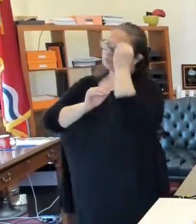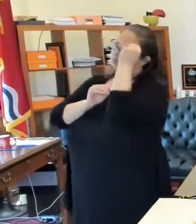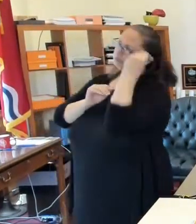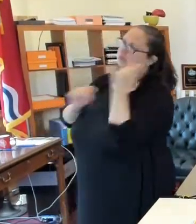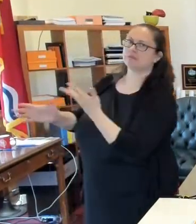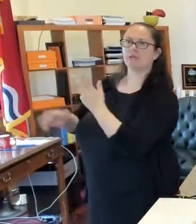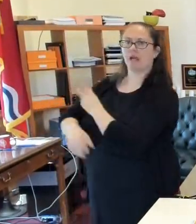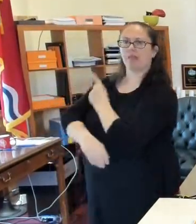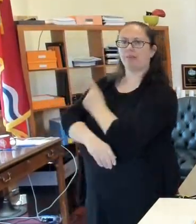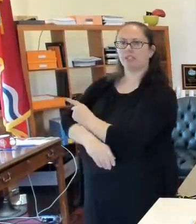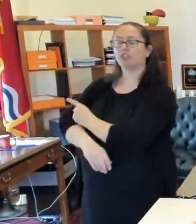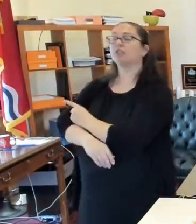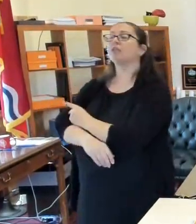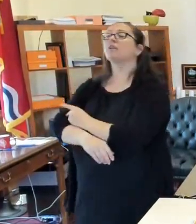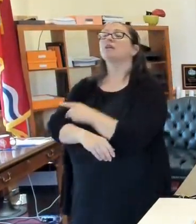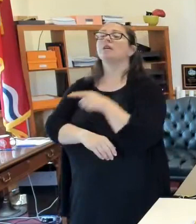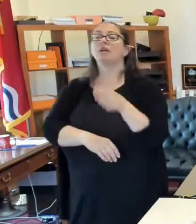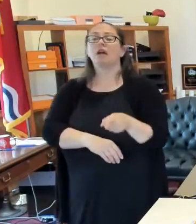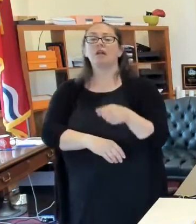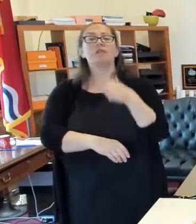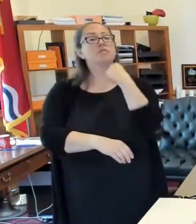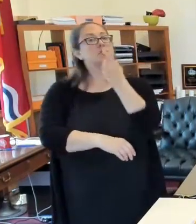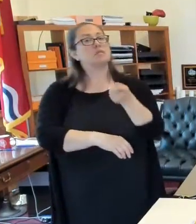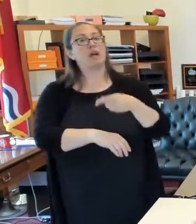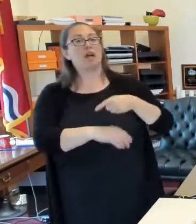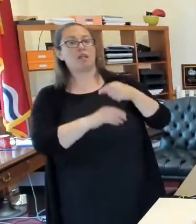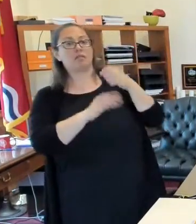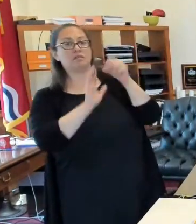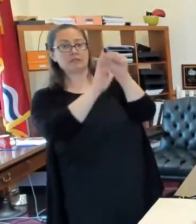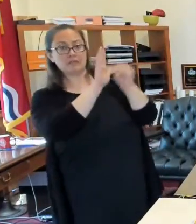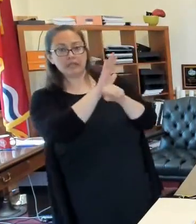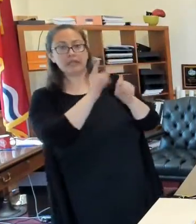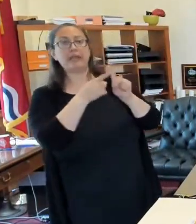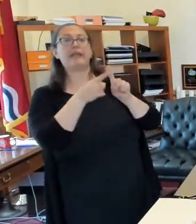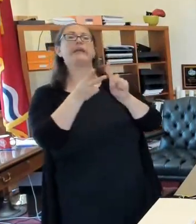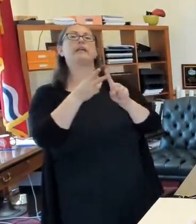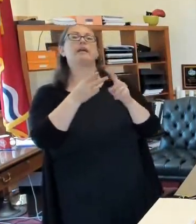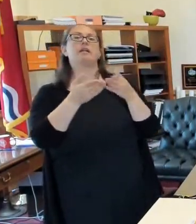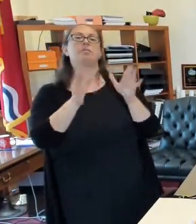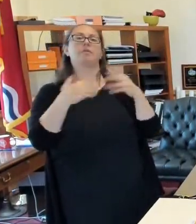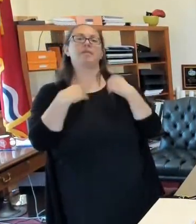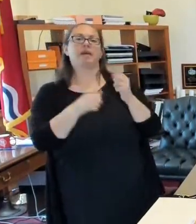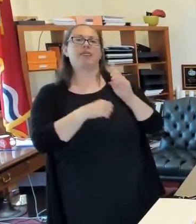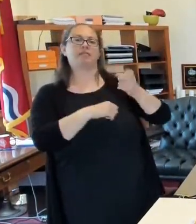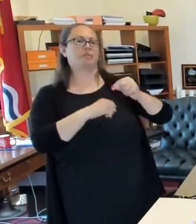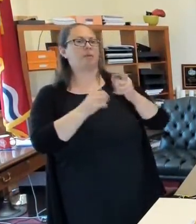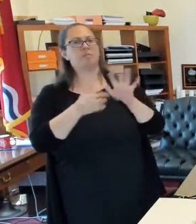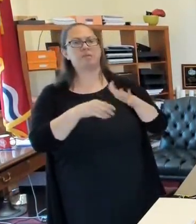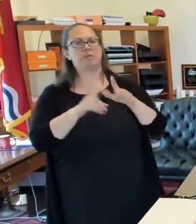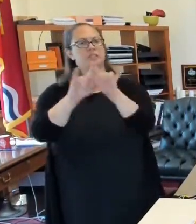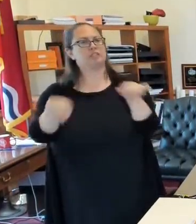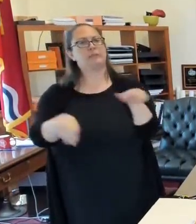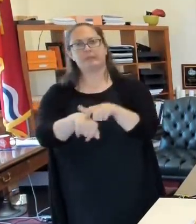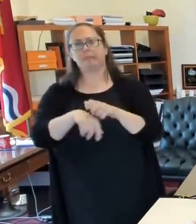report it to the state and the public health department more or less simultaneously.